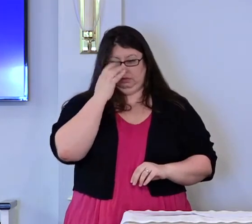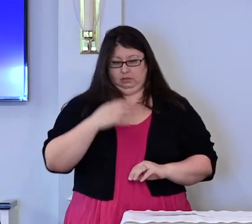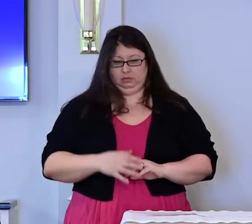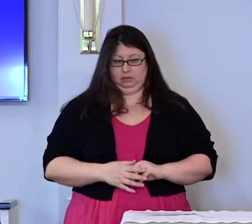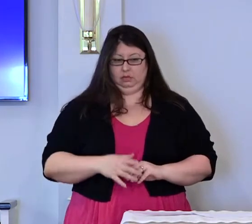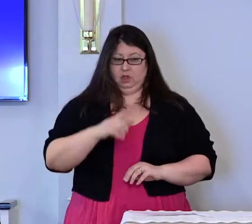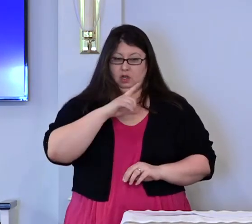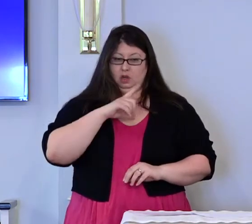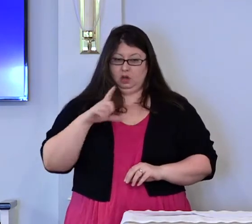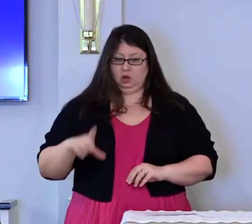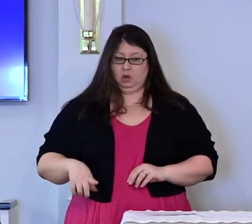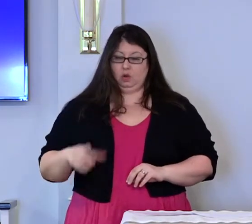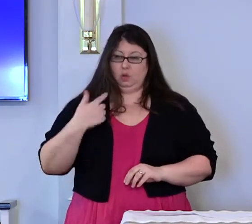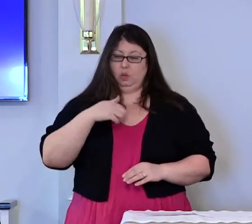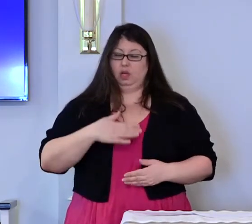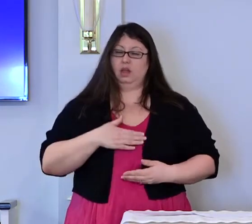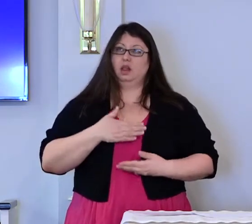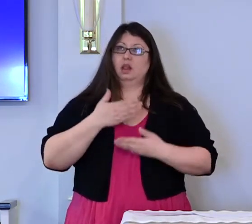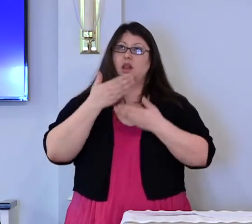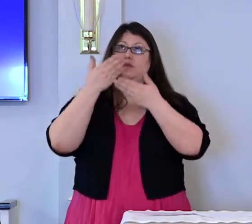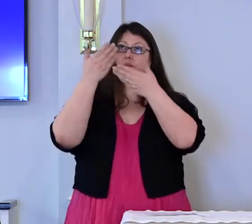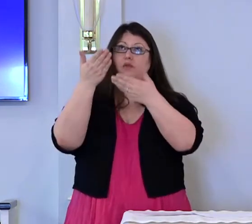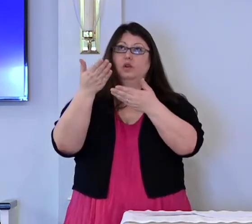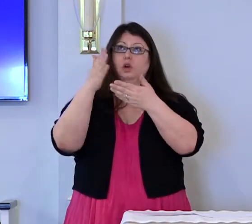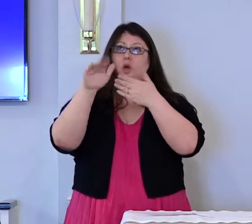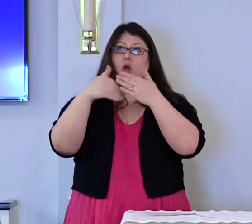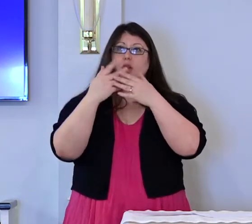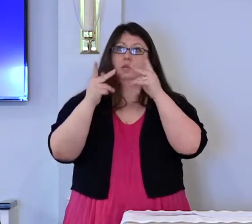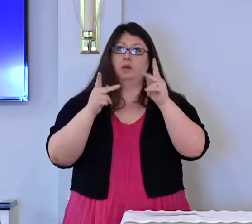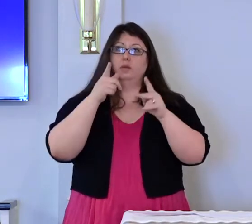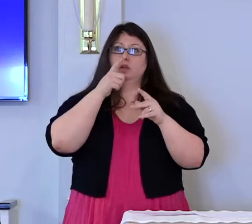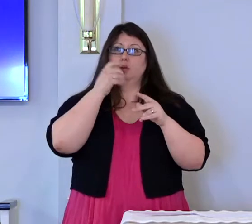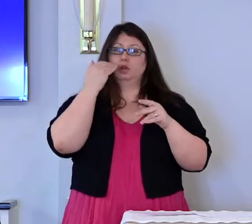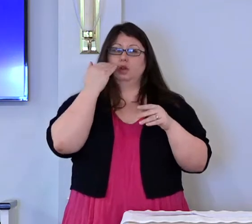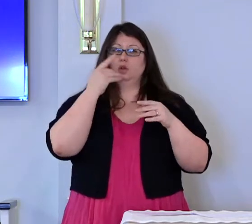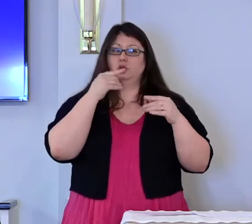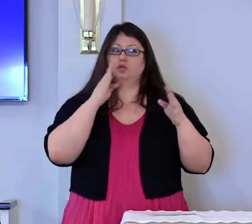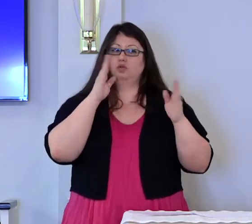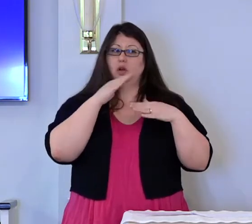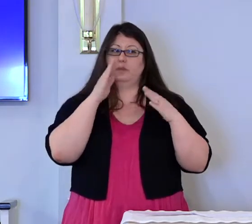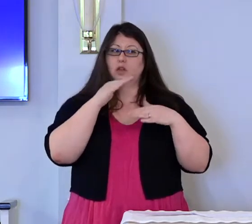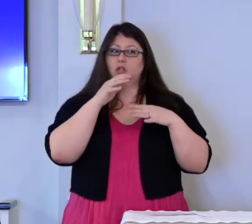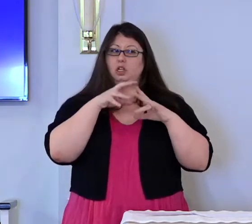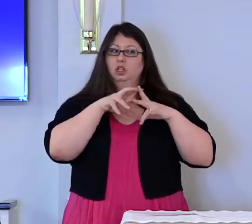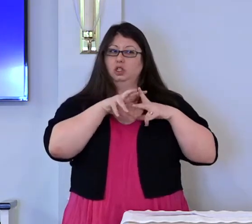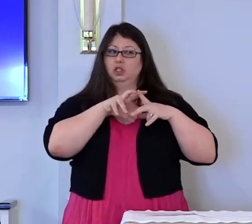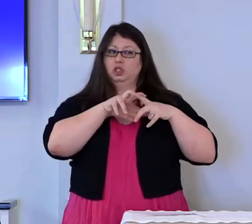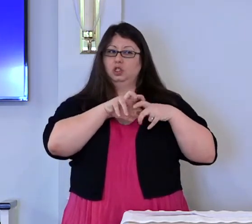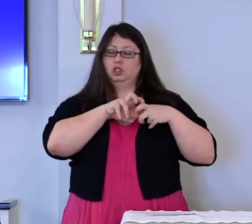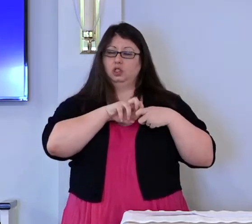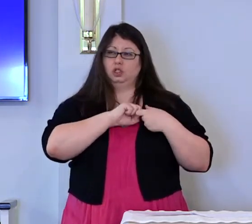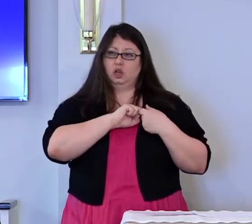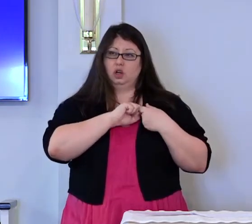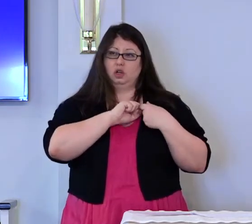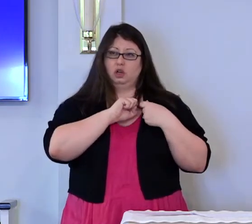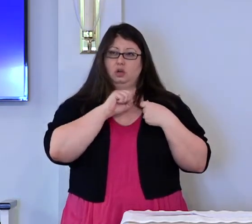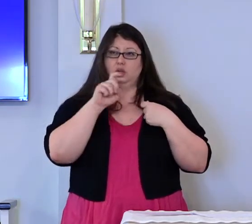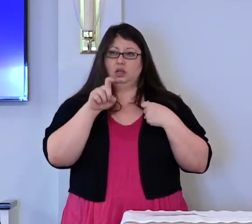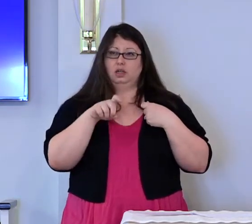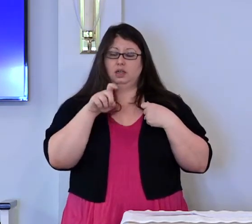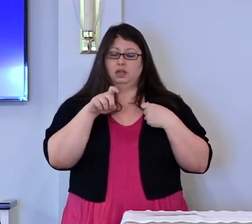Lord, we lift before you all those who are in trouble, sorrow, need,